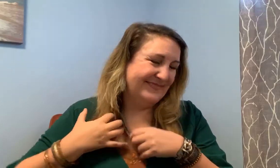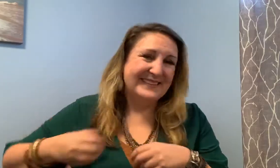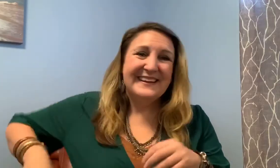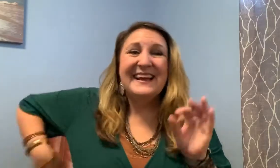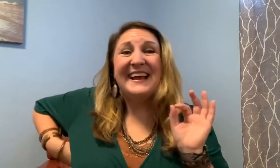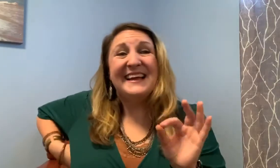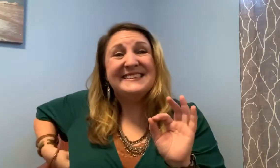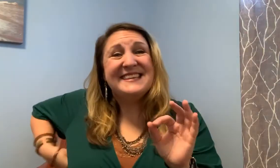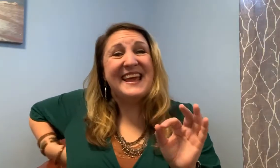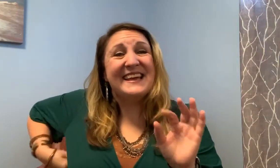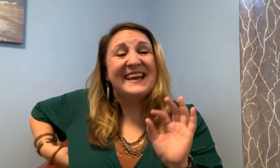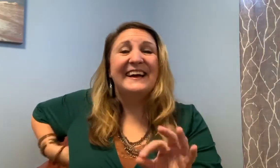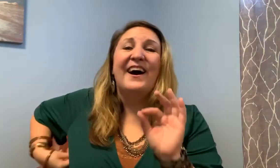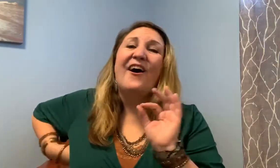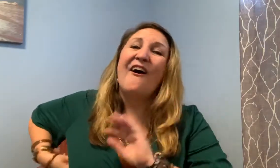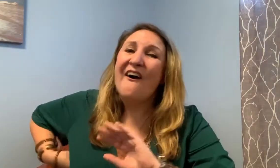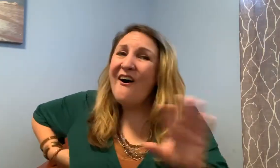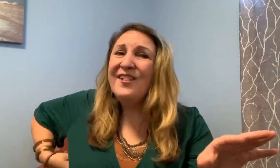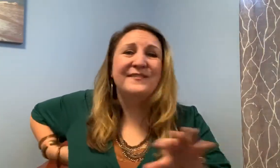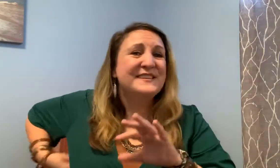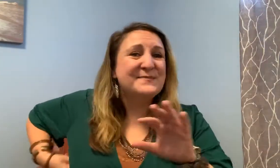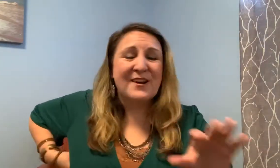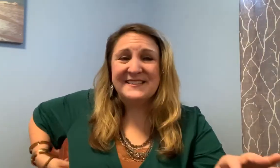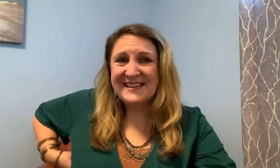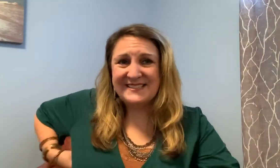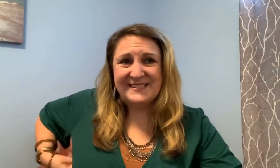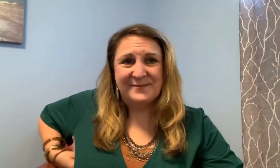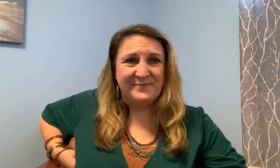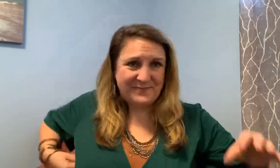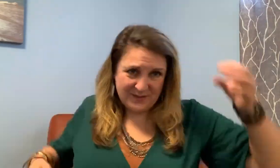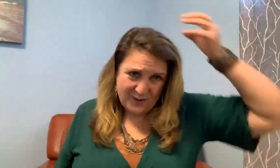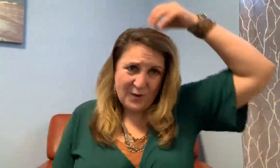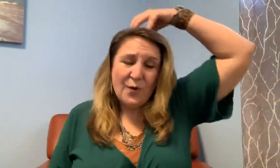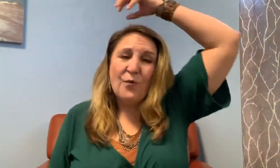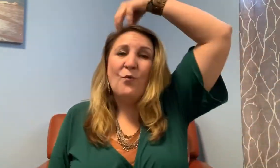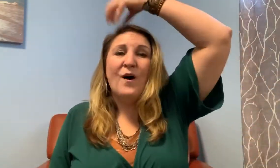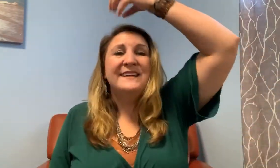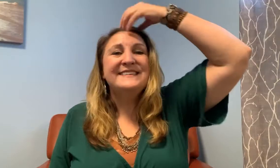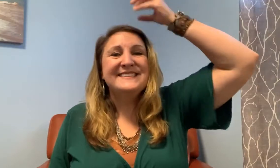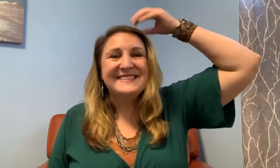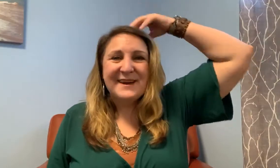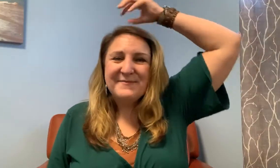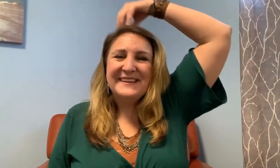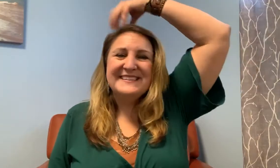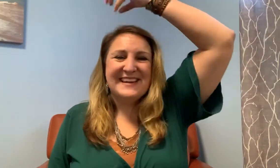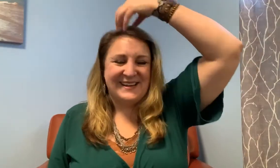and take all of this process one step at a time